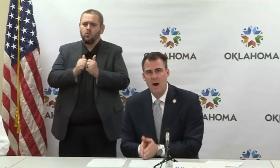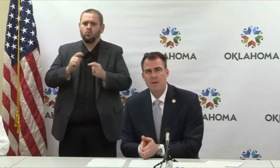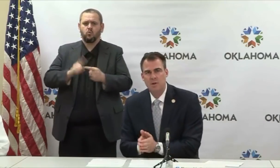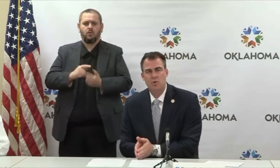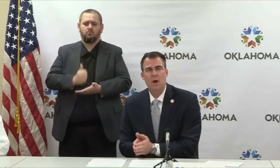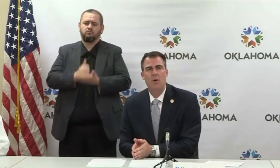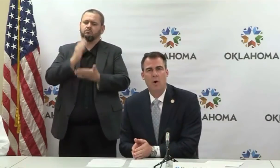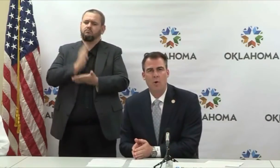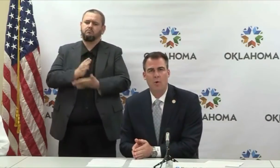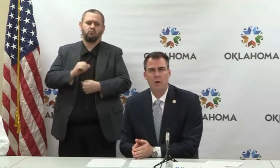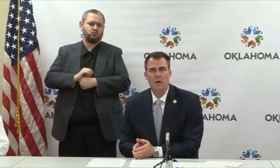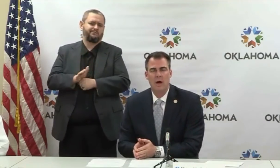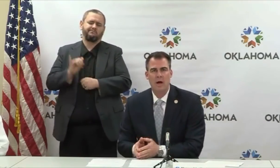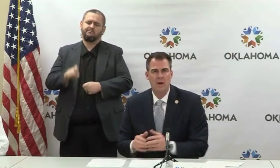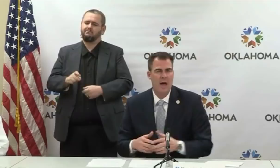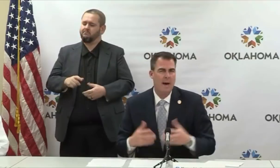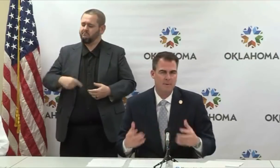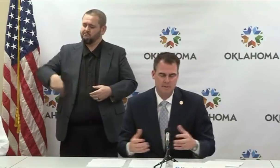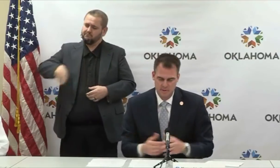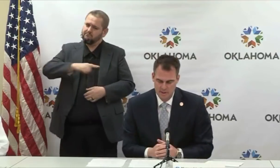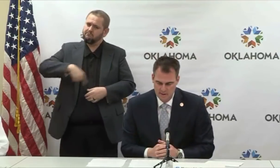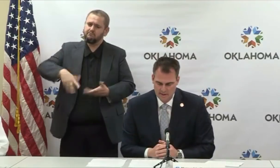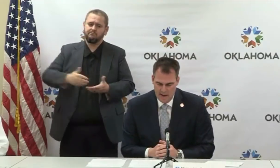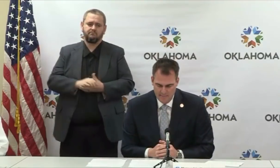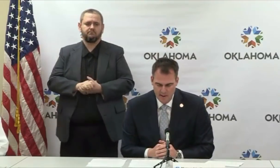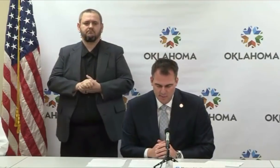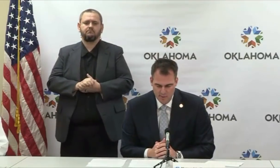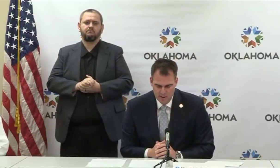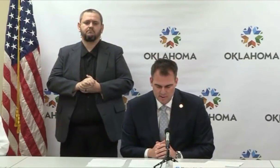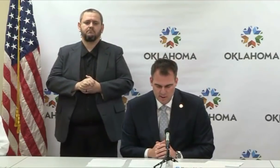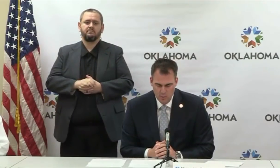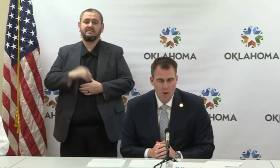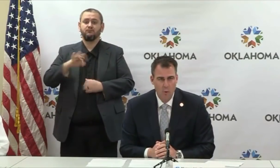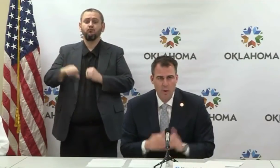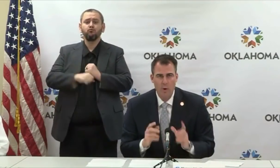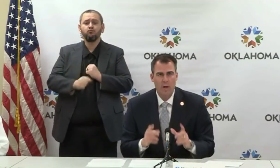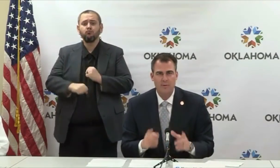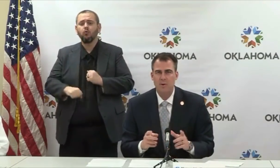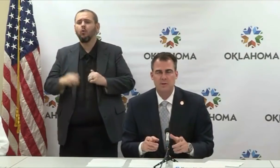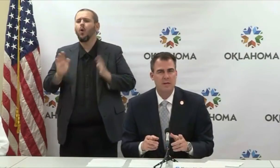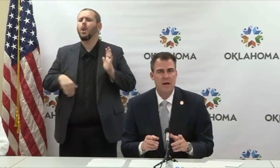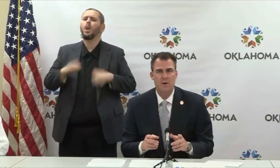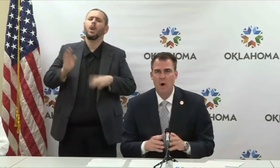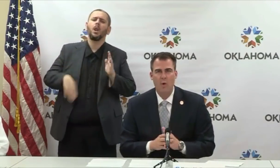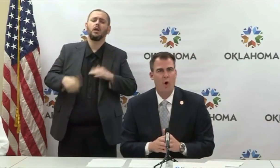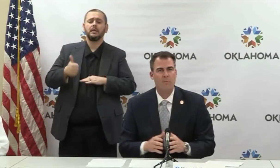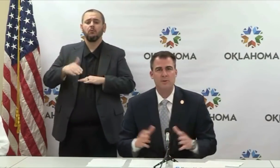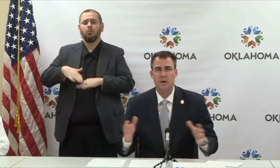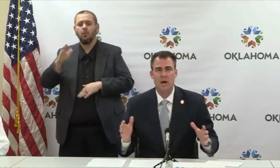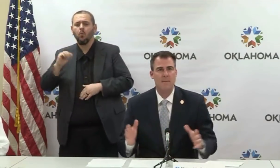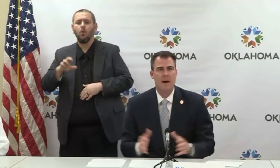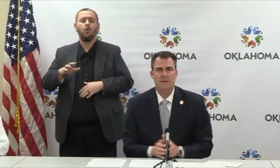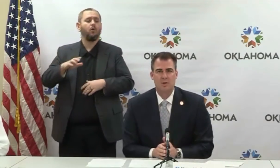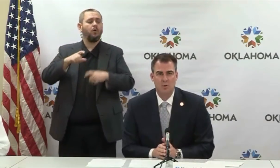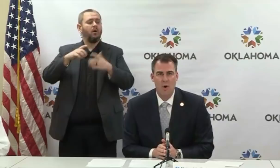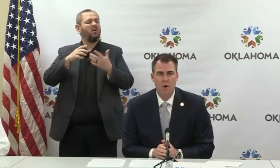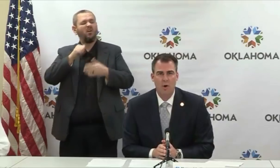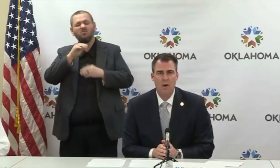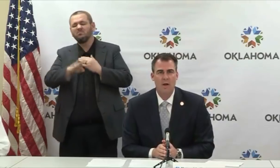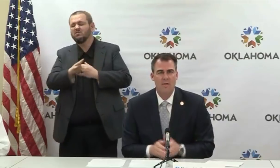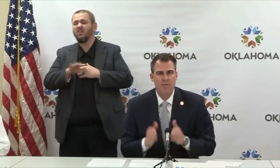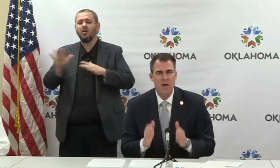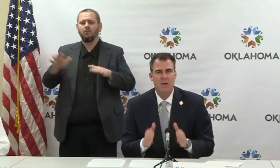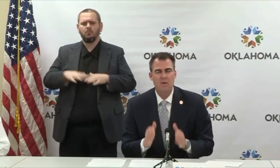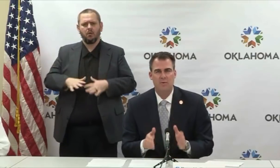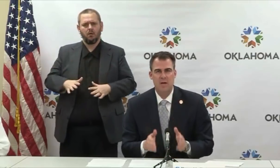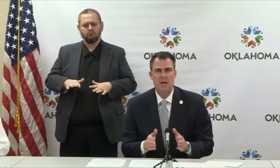economic stranglehold that happens that's happening through this. So we will get through this together. Oklahoma is going to come out of this stronger.